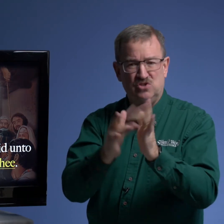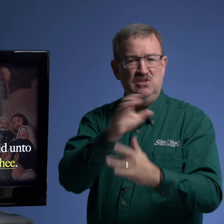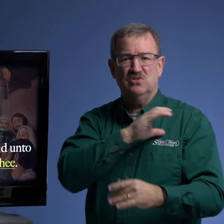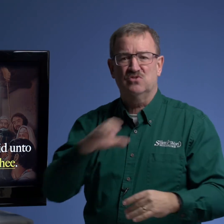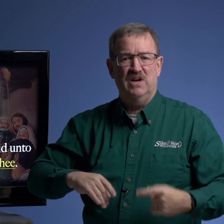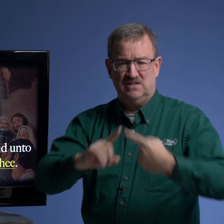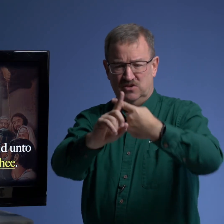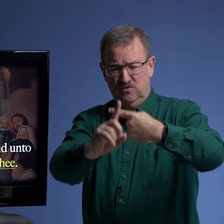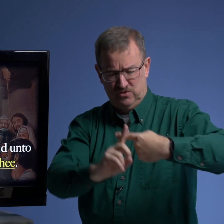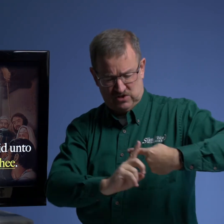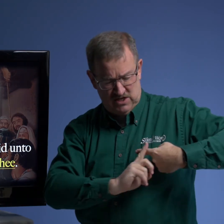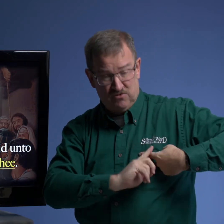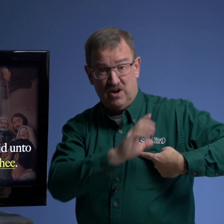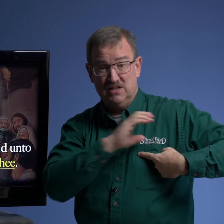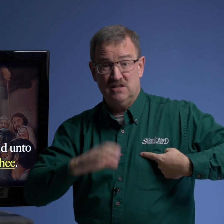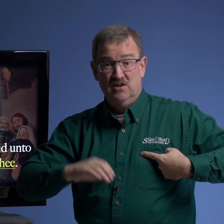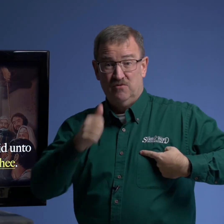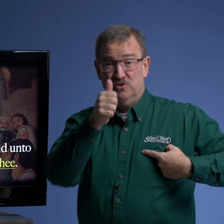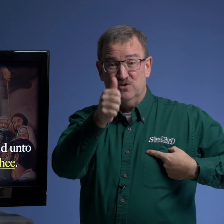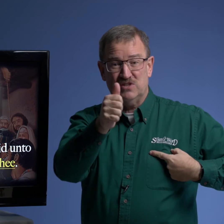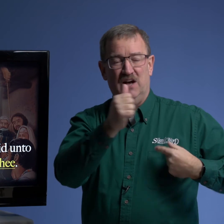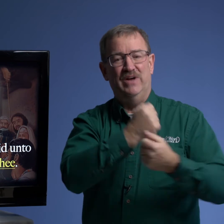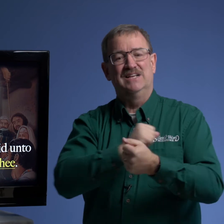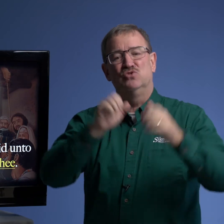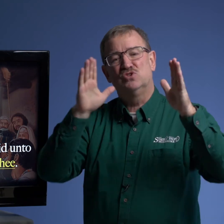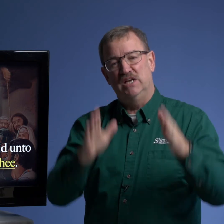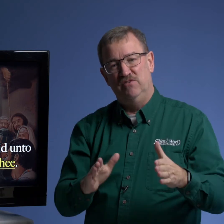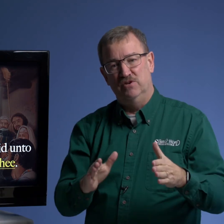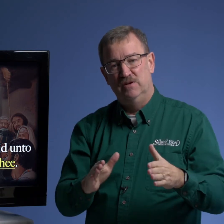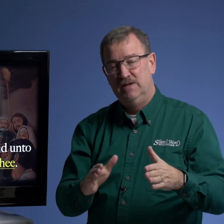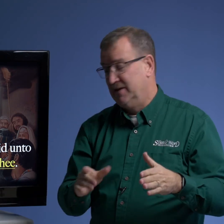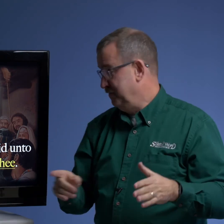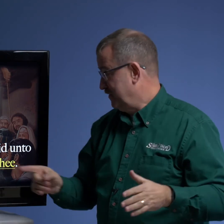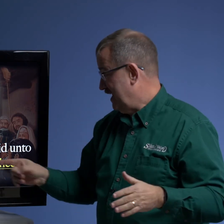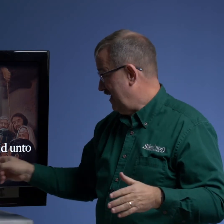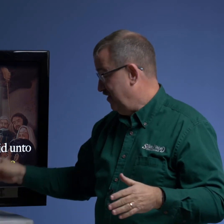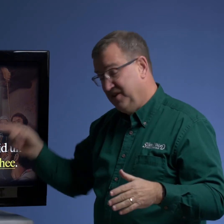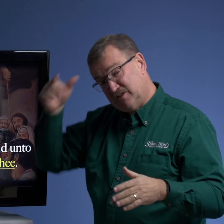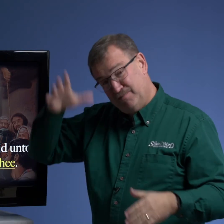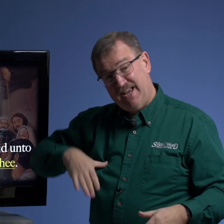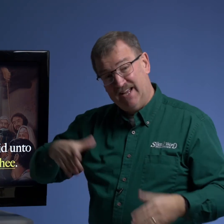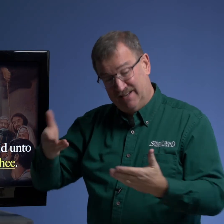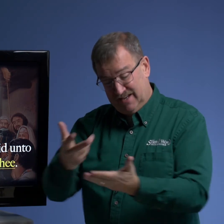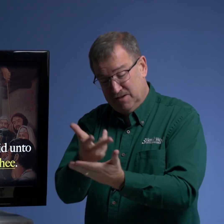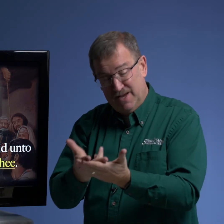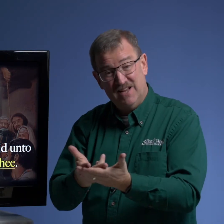jesus christ and you've received christ for yourself as your savior this man in the bed